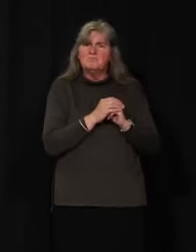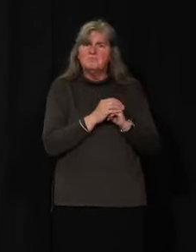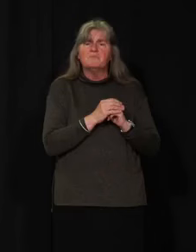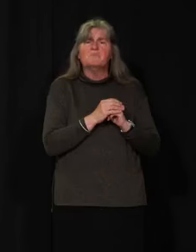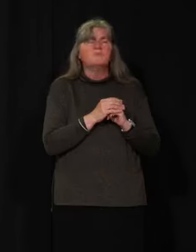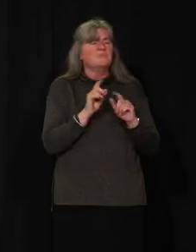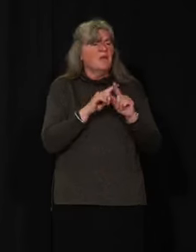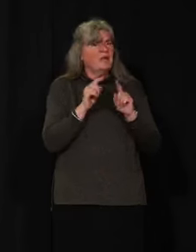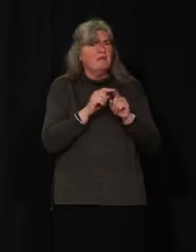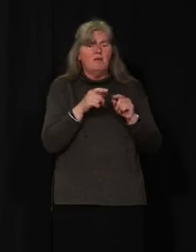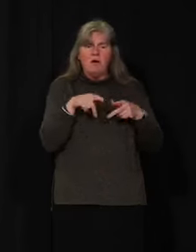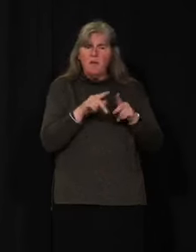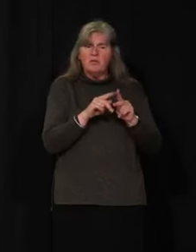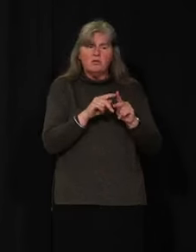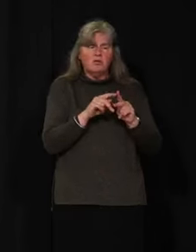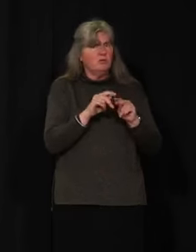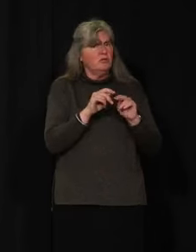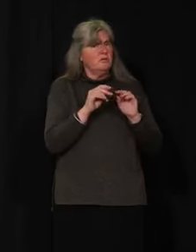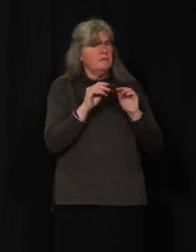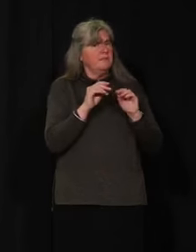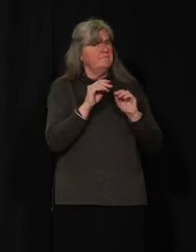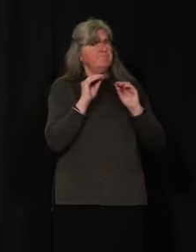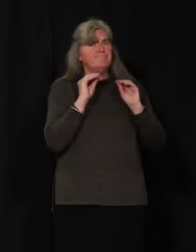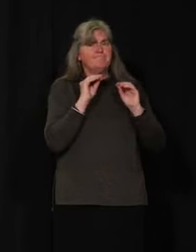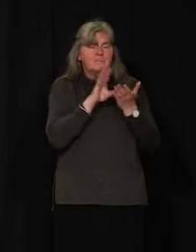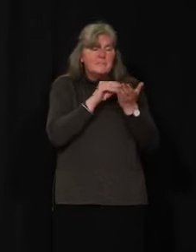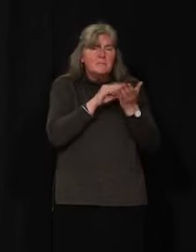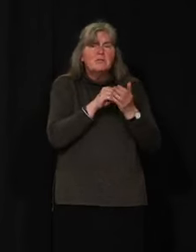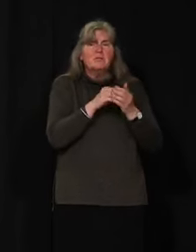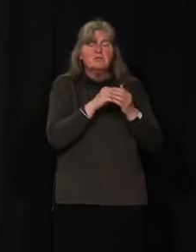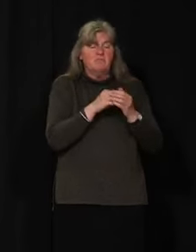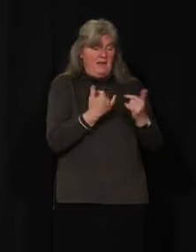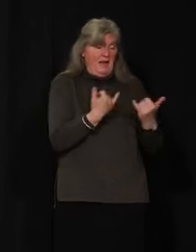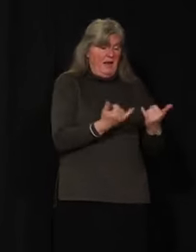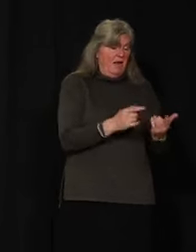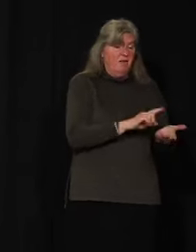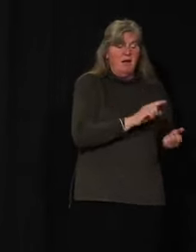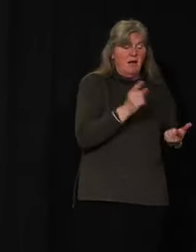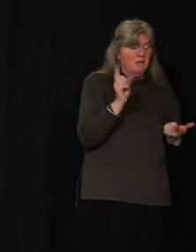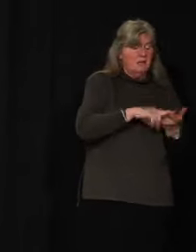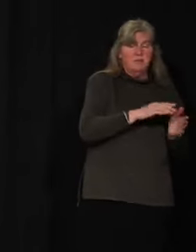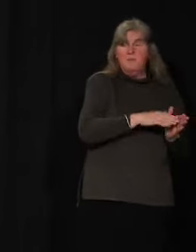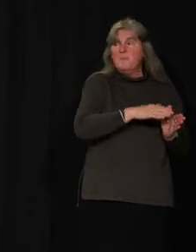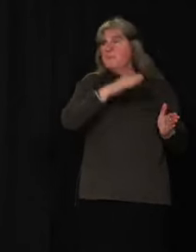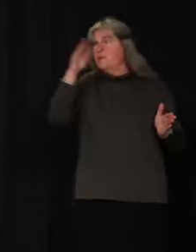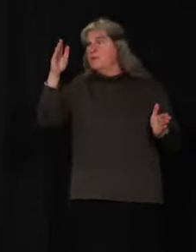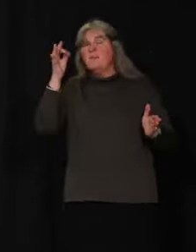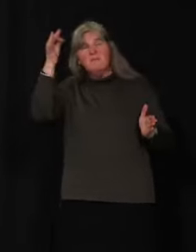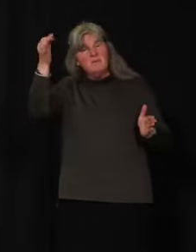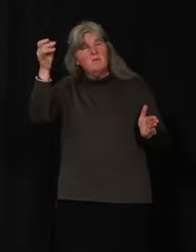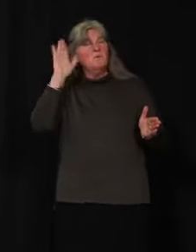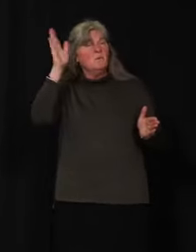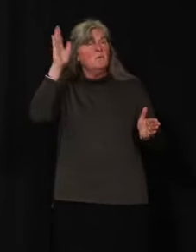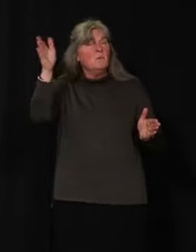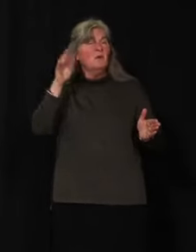learning opportunities, not only now, but also into those future generations for future UConners as well.